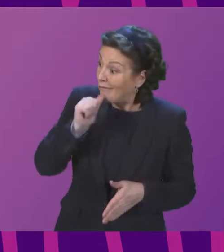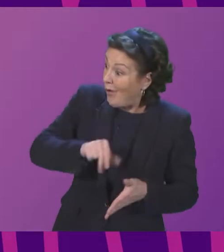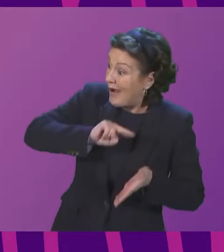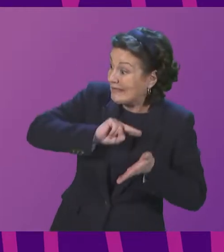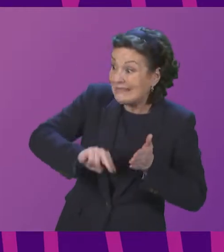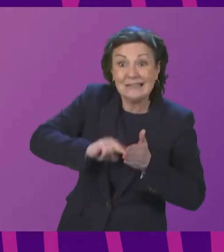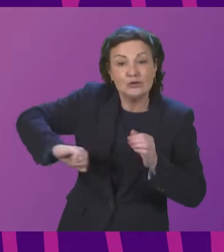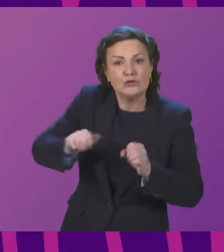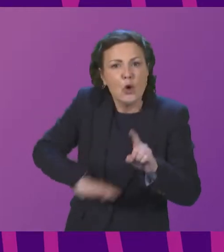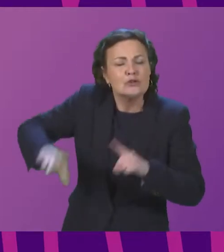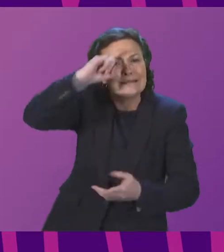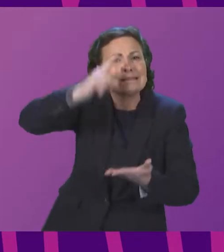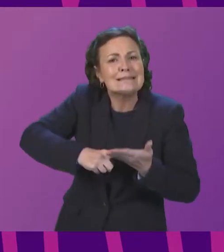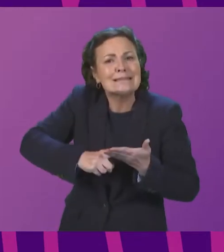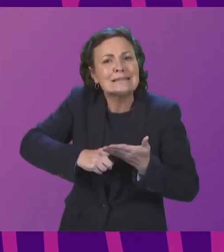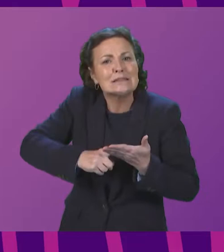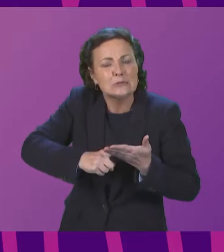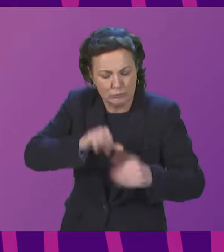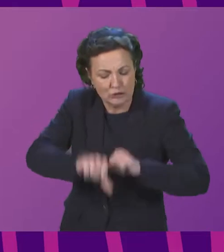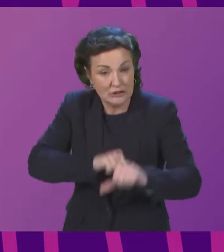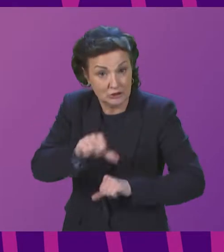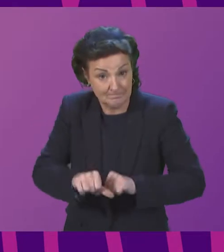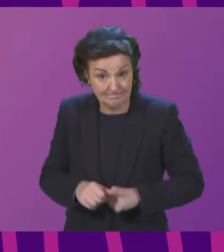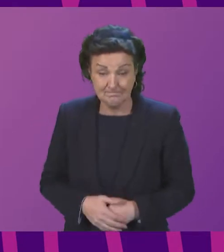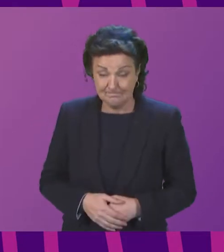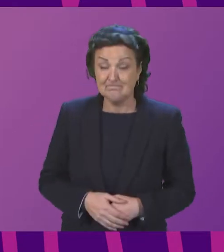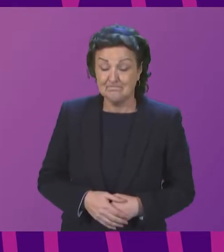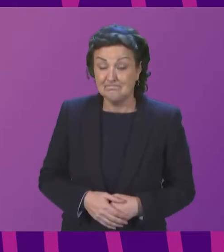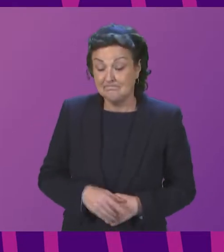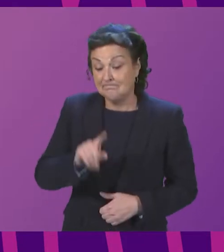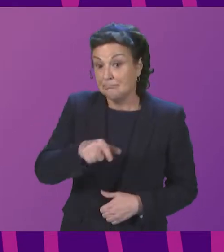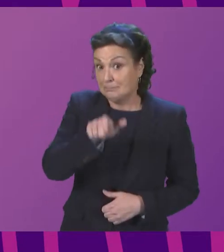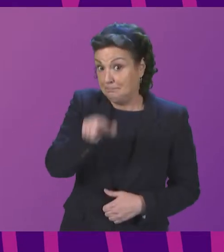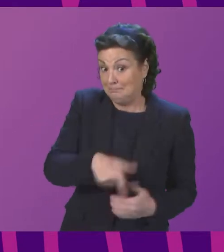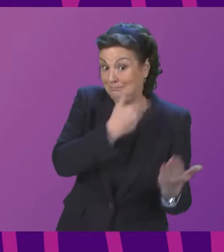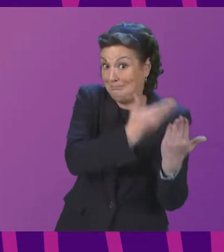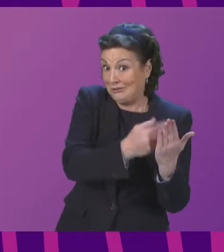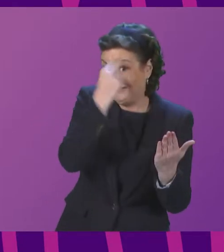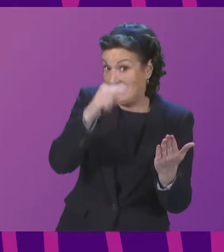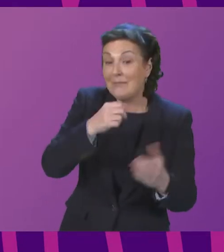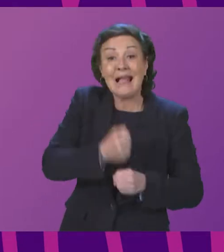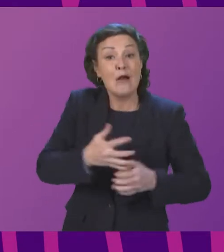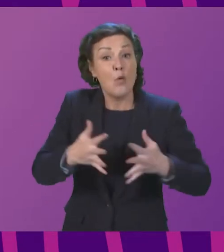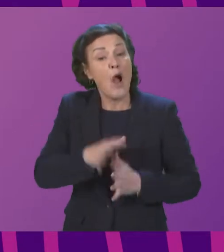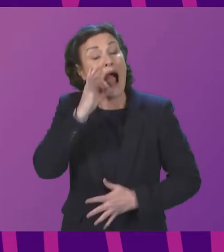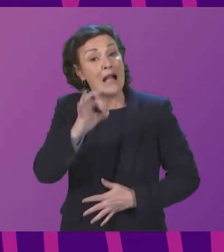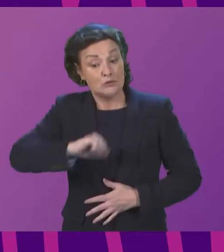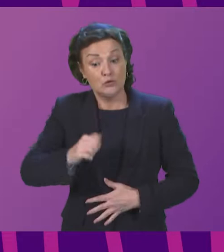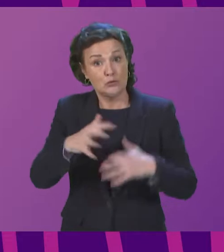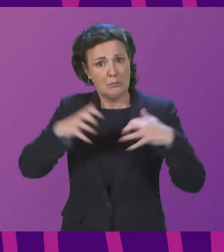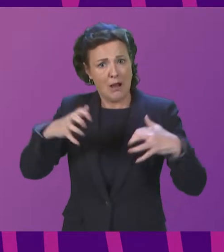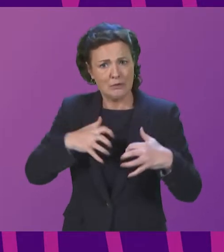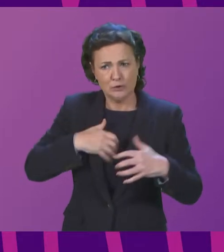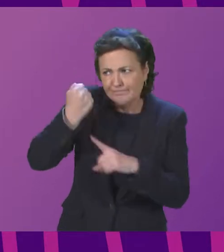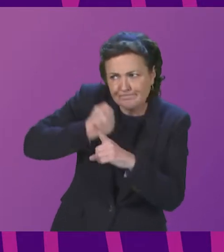procedures uh the next petition uh has been lodged by gary wall it calls on the scottish parliament to urge the